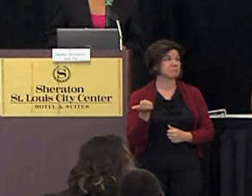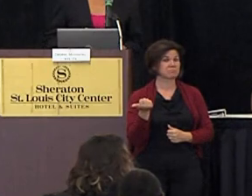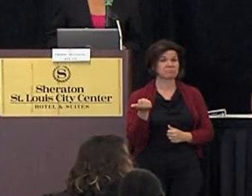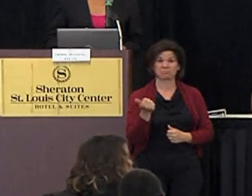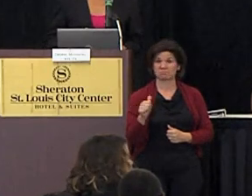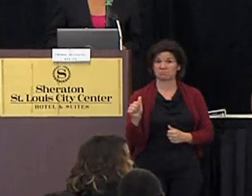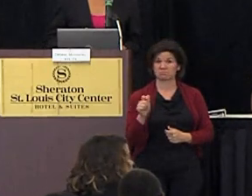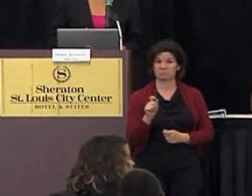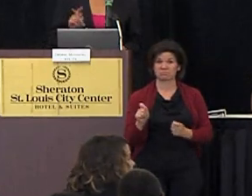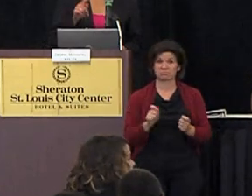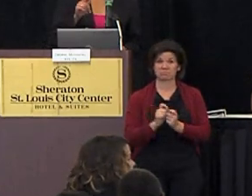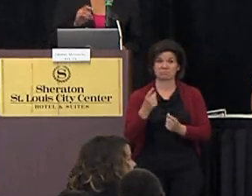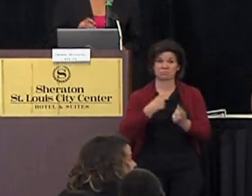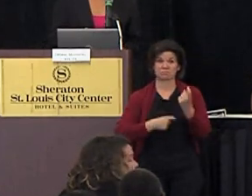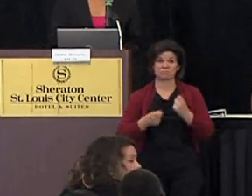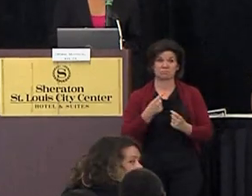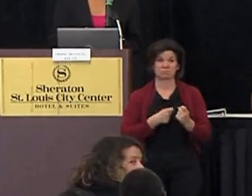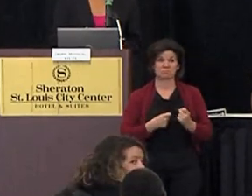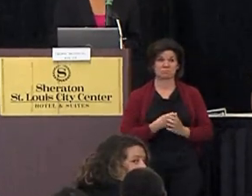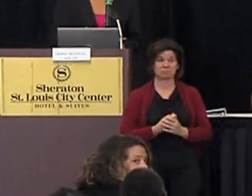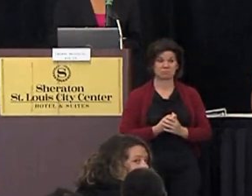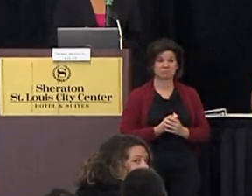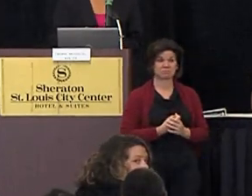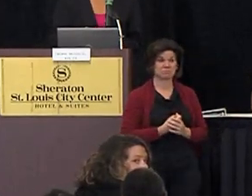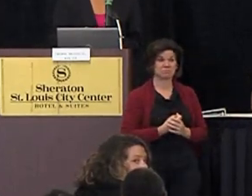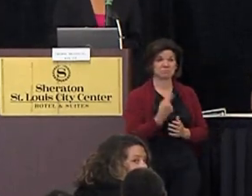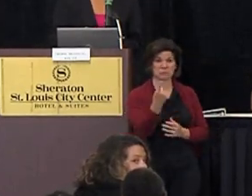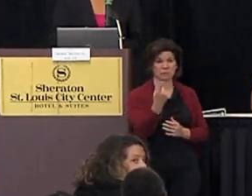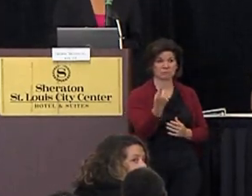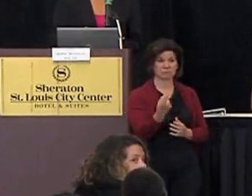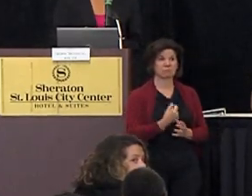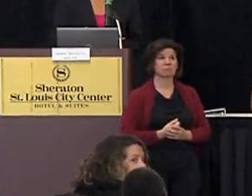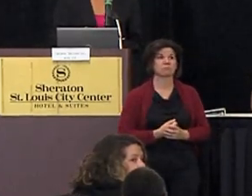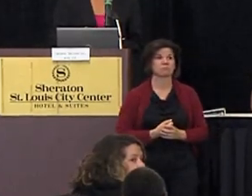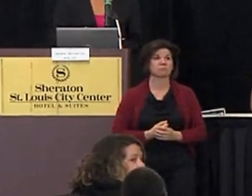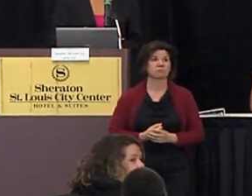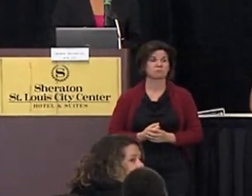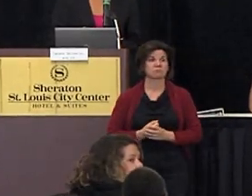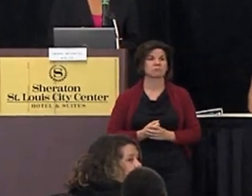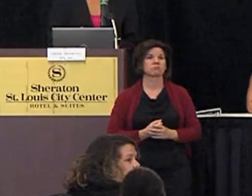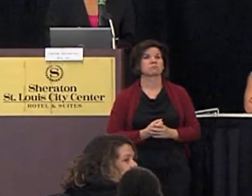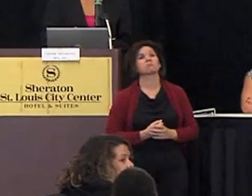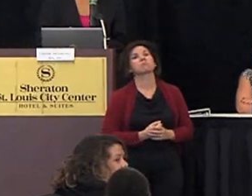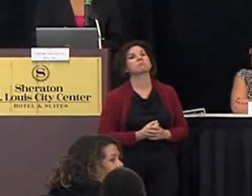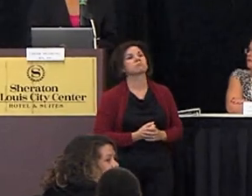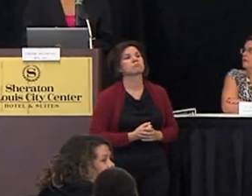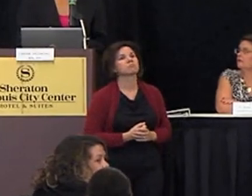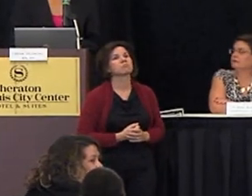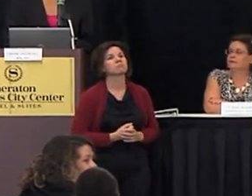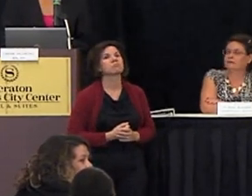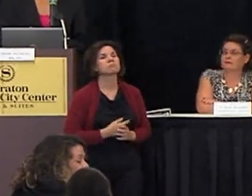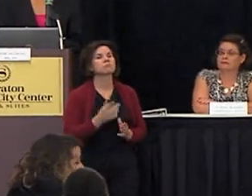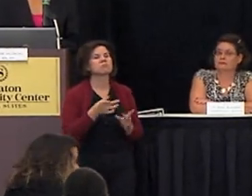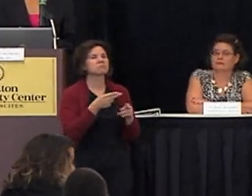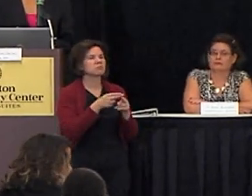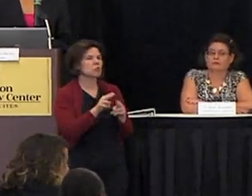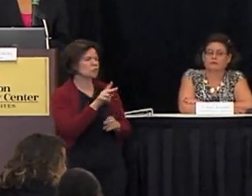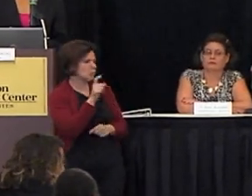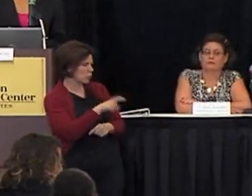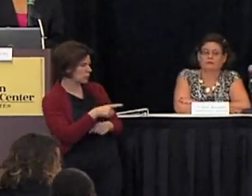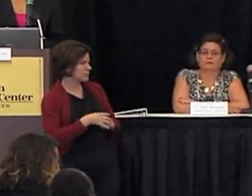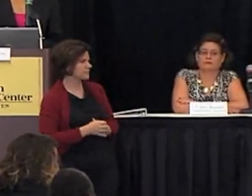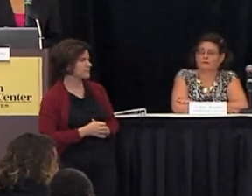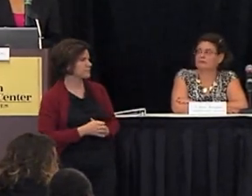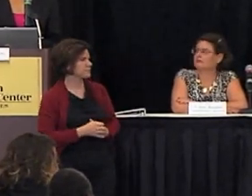any specific questions we've got one right here from a former panelist yes i just have a quick question